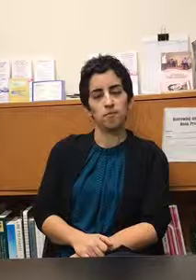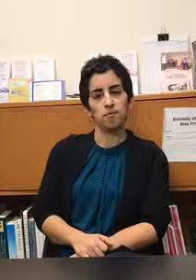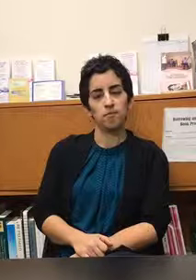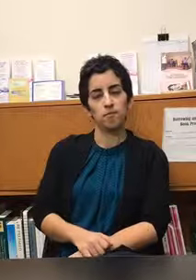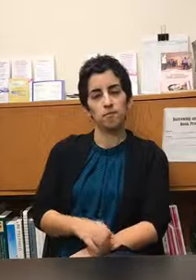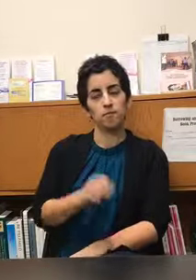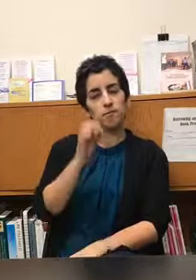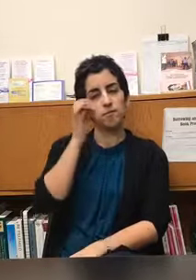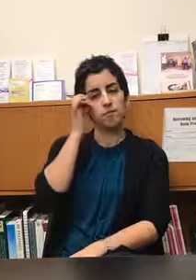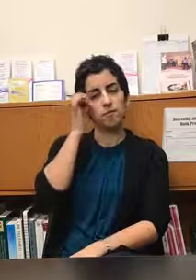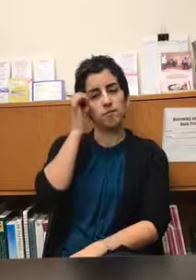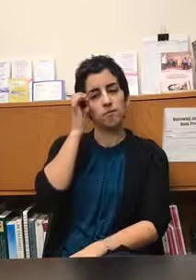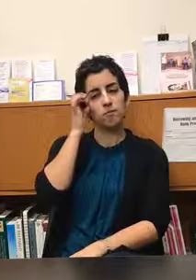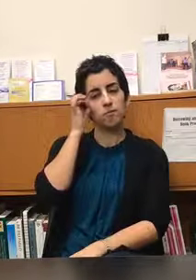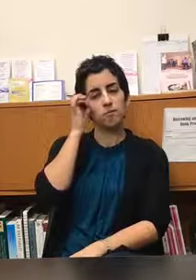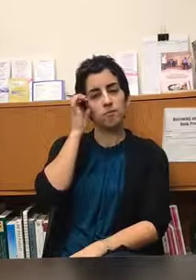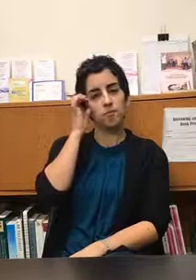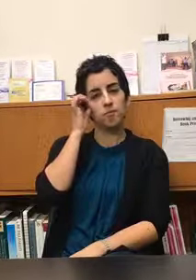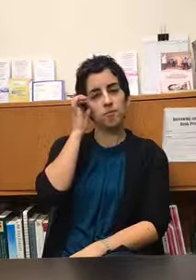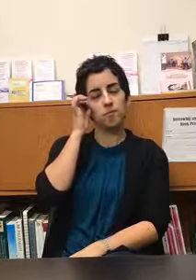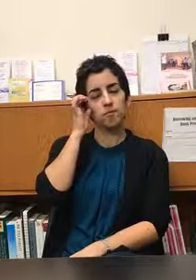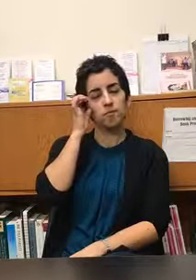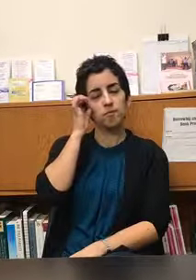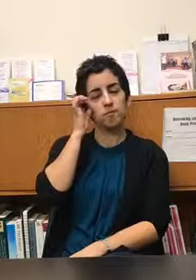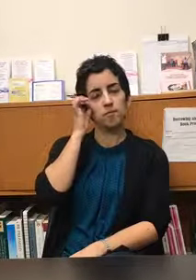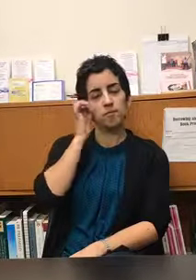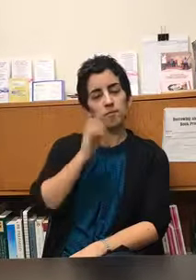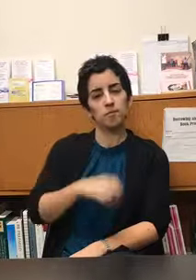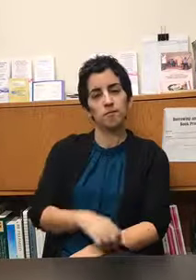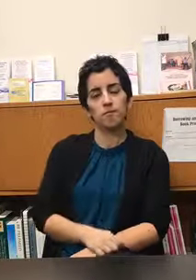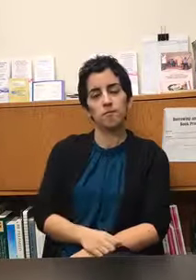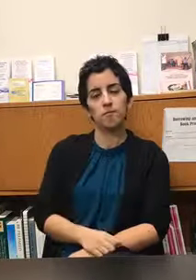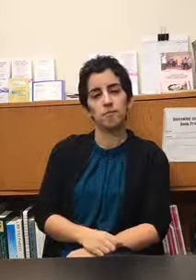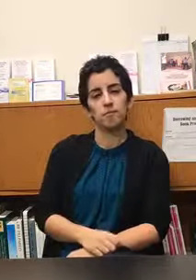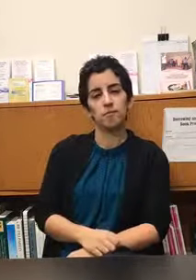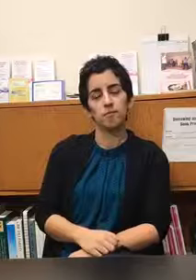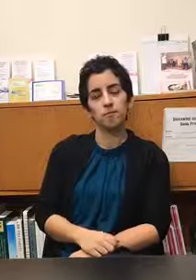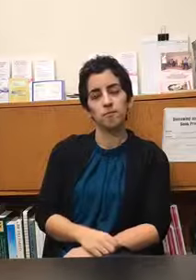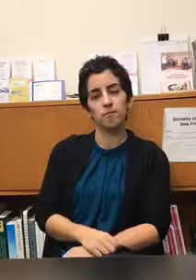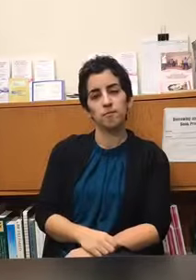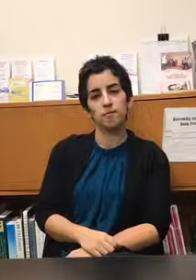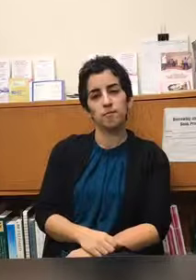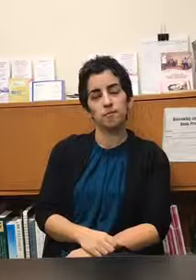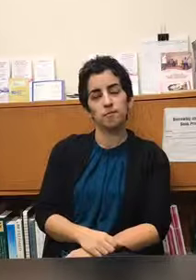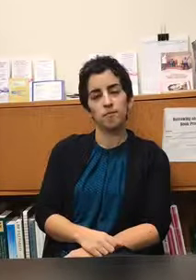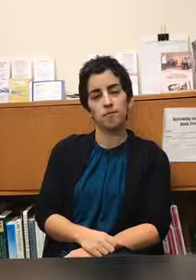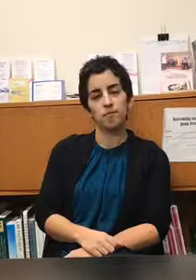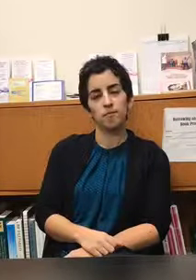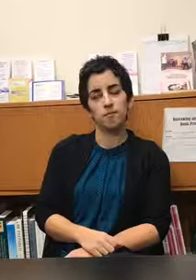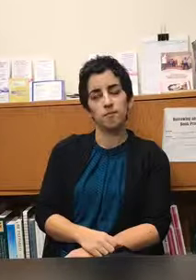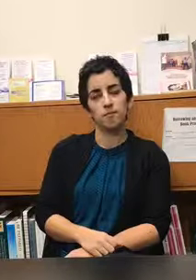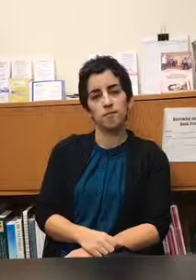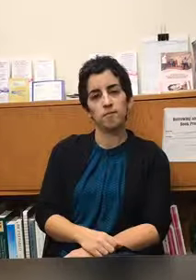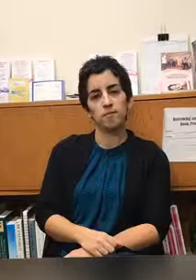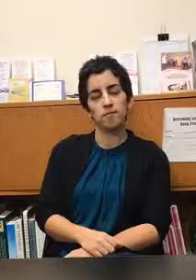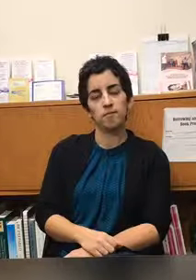mindfulness and messy play as ways to feel connected and calm amidst our busy lives she also provides